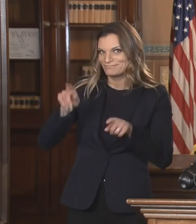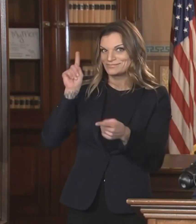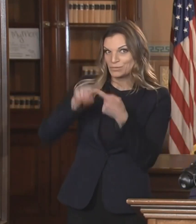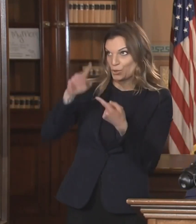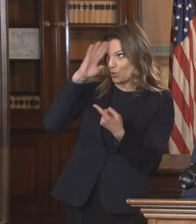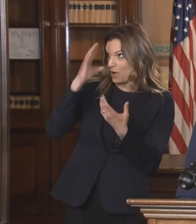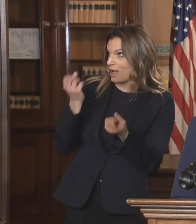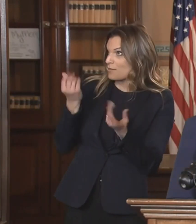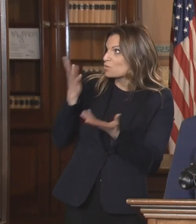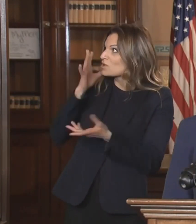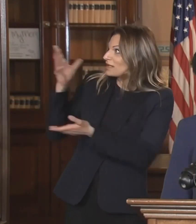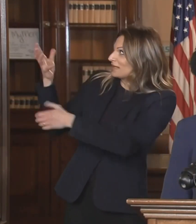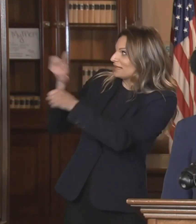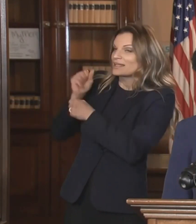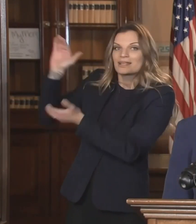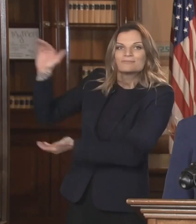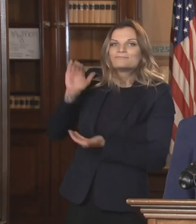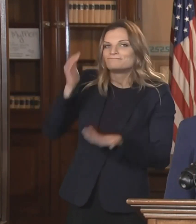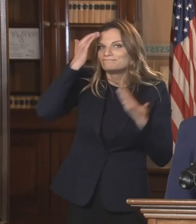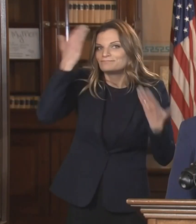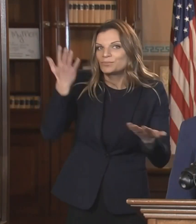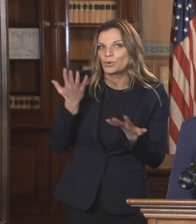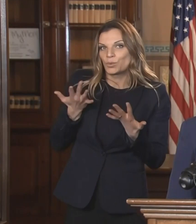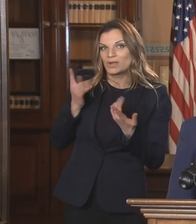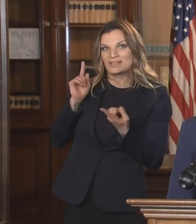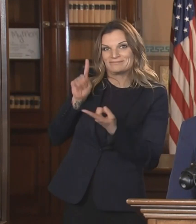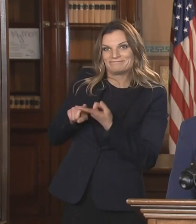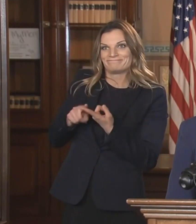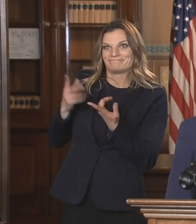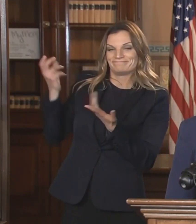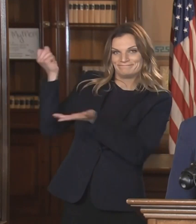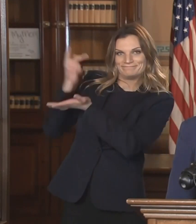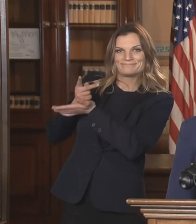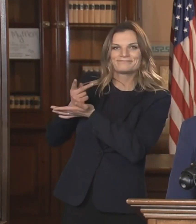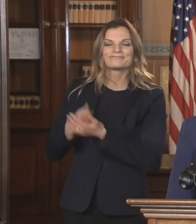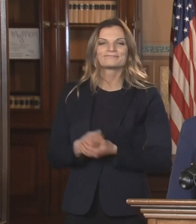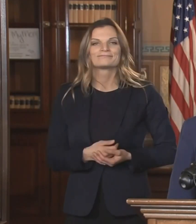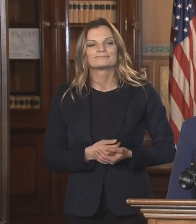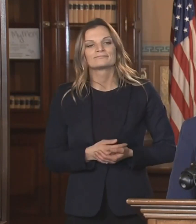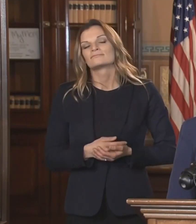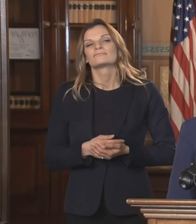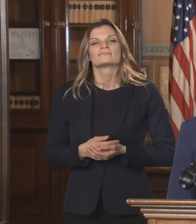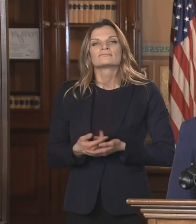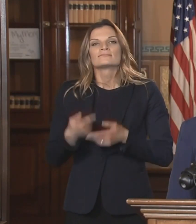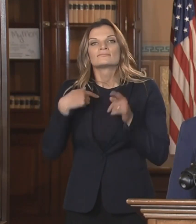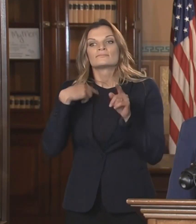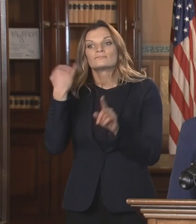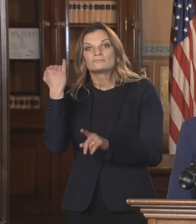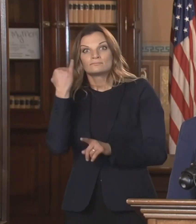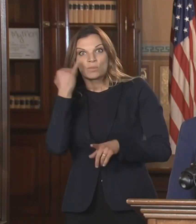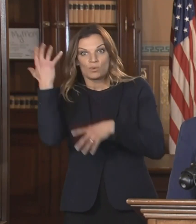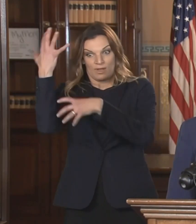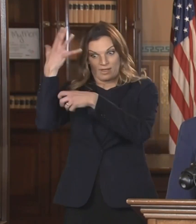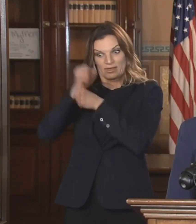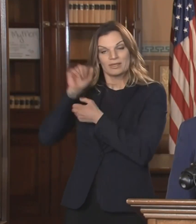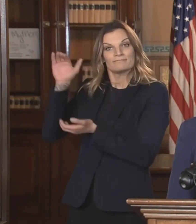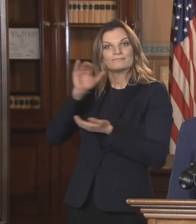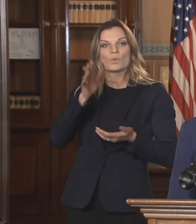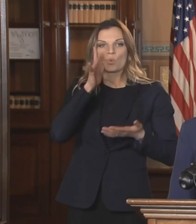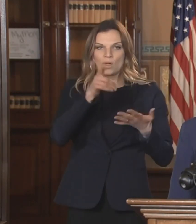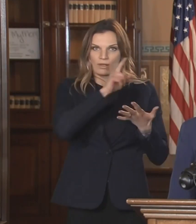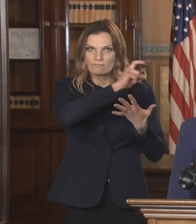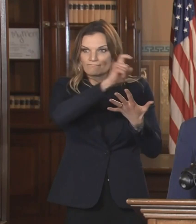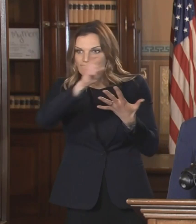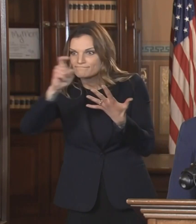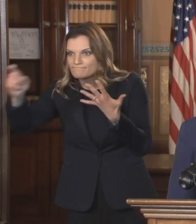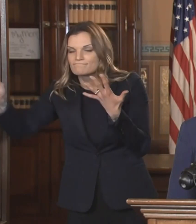Per CDC recommendations, and again, depending on the supply of vaccine, we will continue to expand to other types of critical health